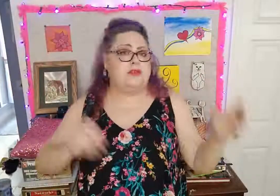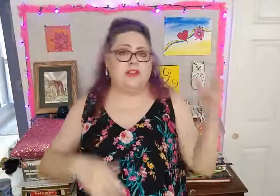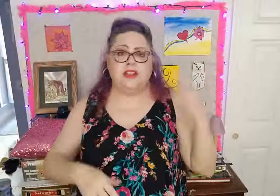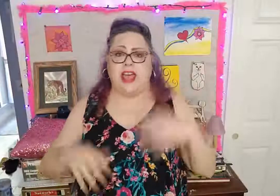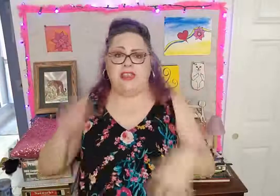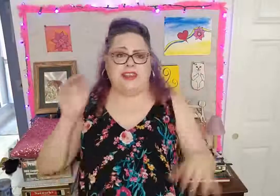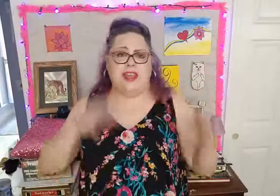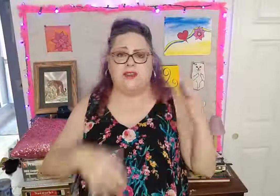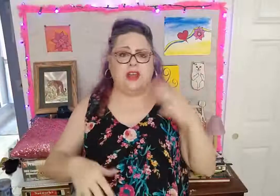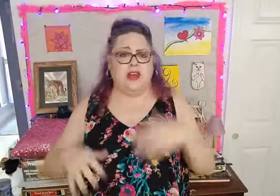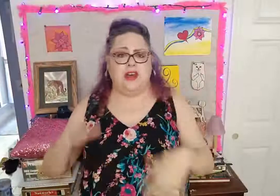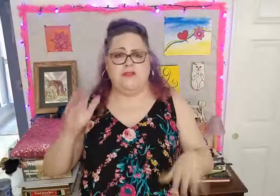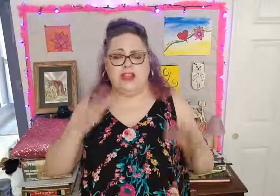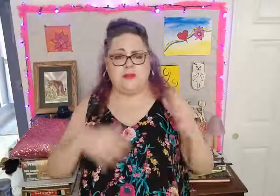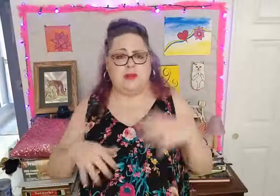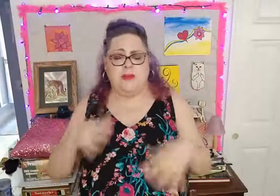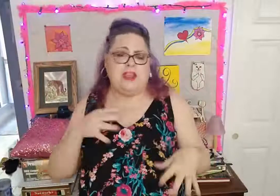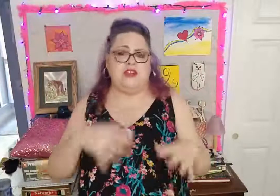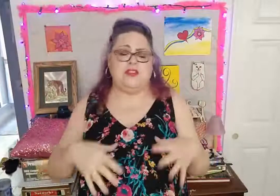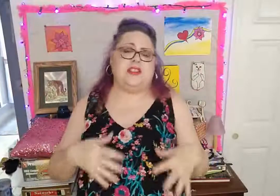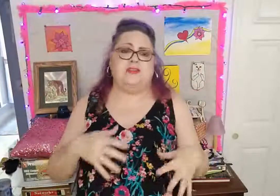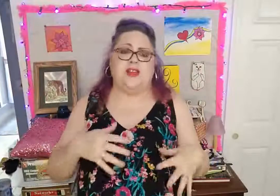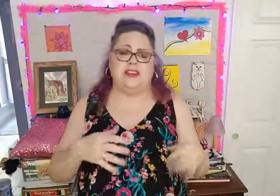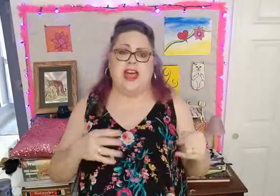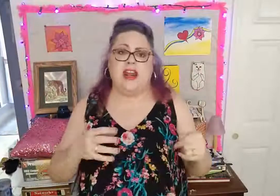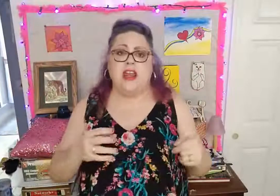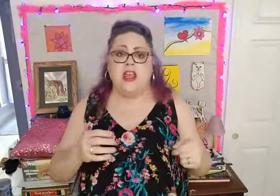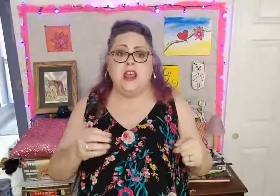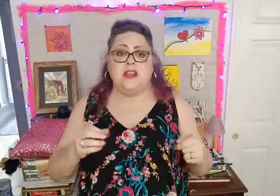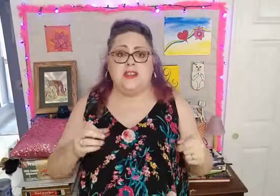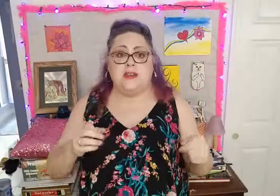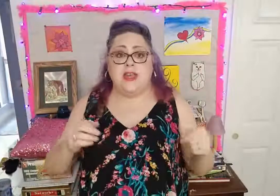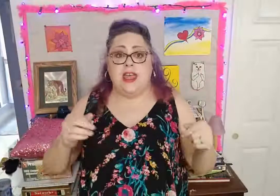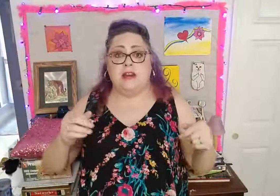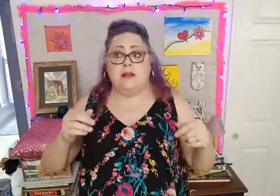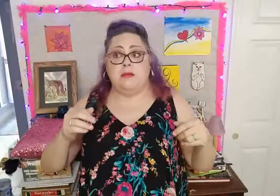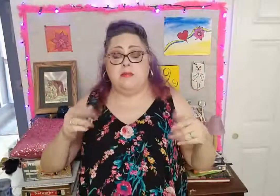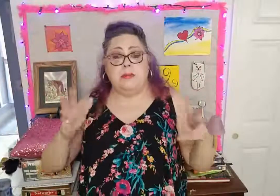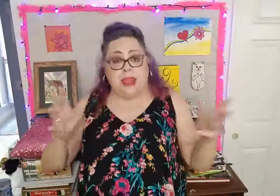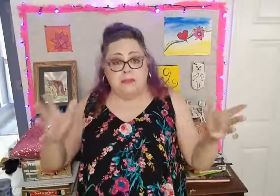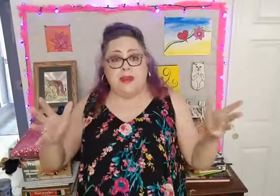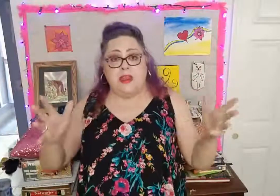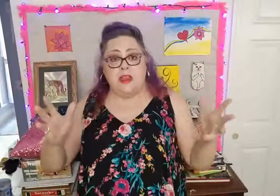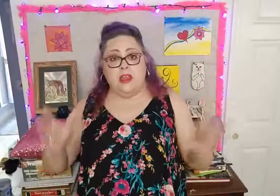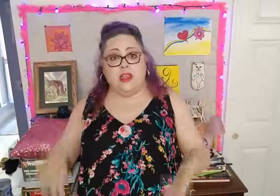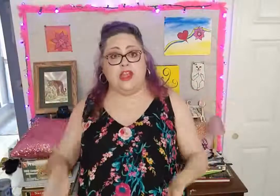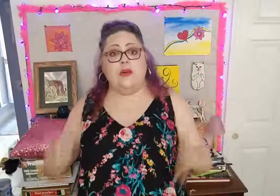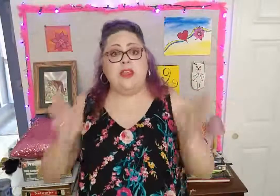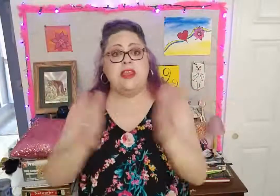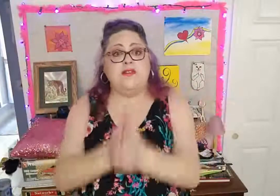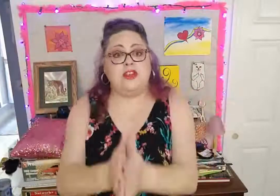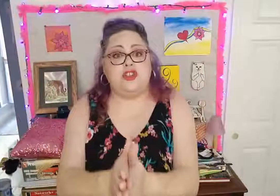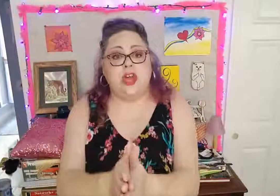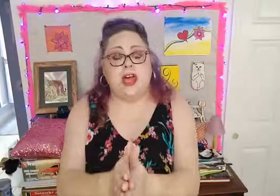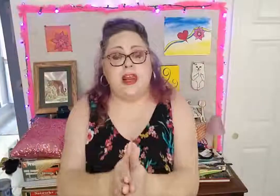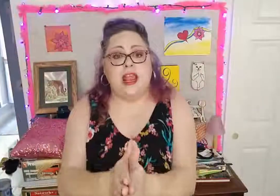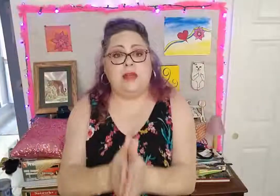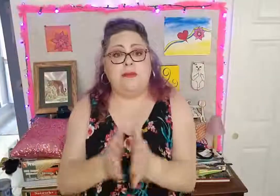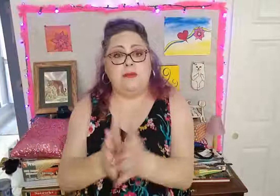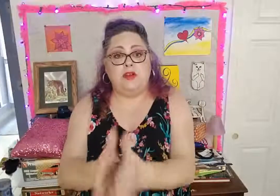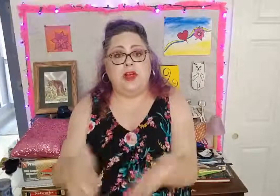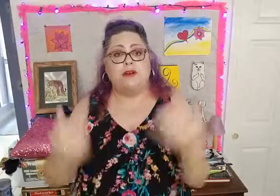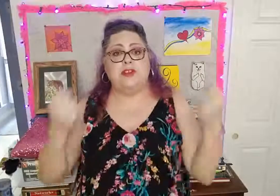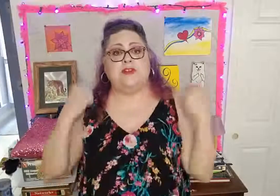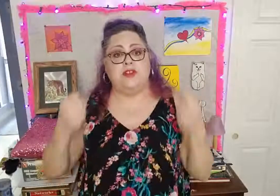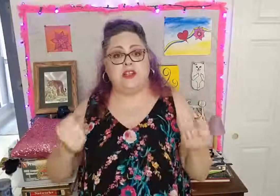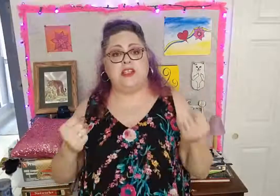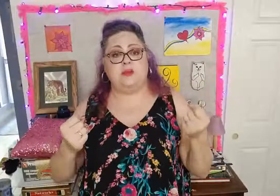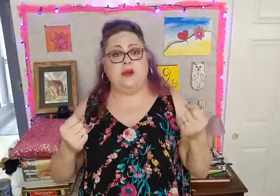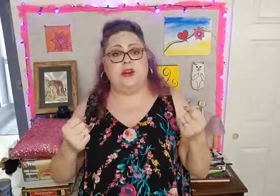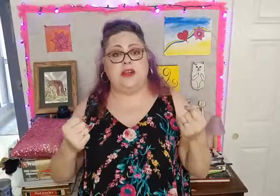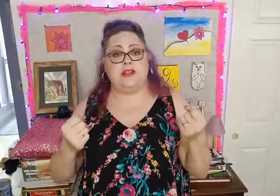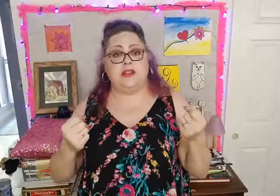I think they have a Facebook page and stuff like that so that maybe you can give it a shot and maybe you'll have a different experience.